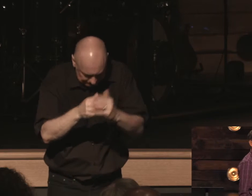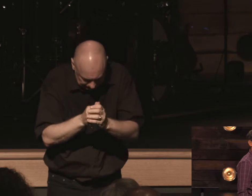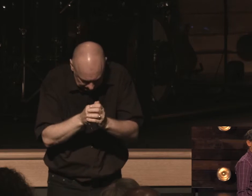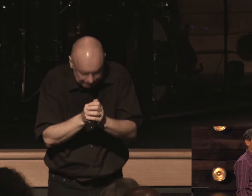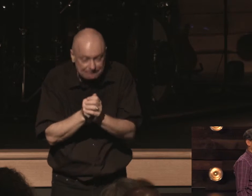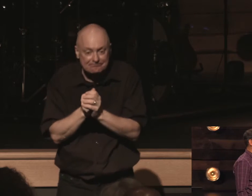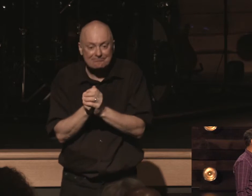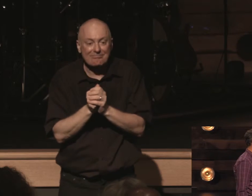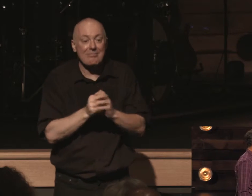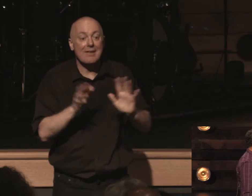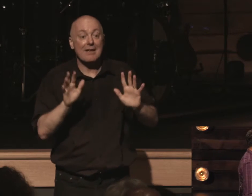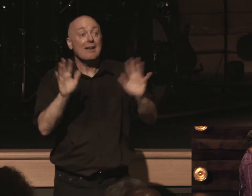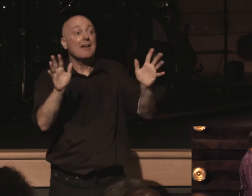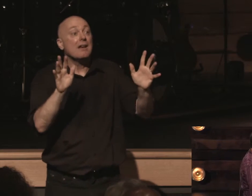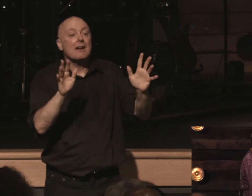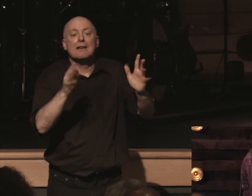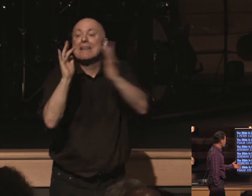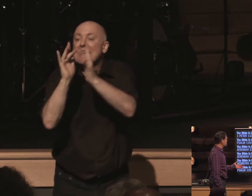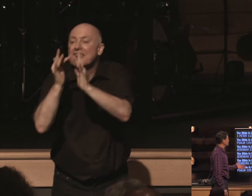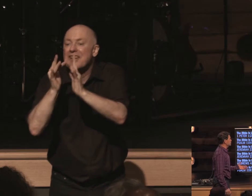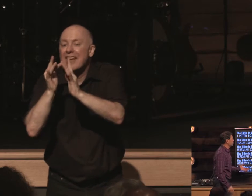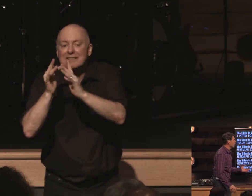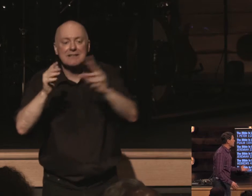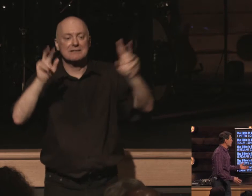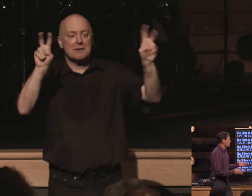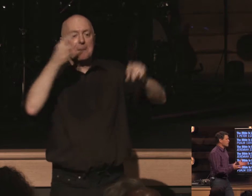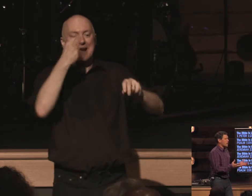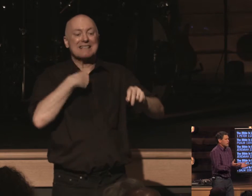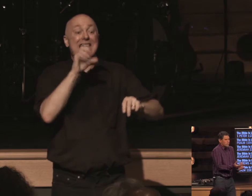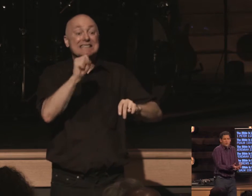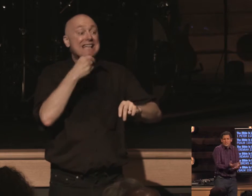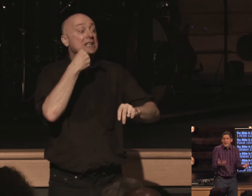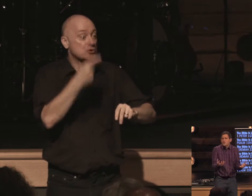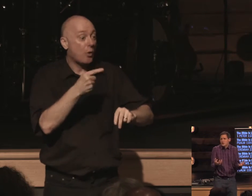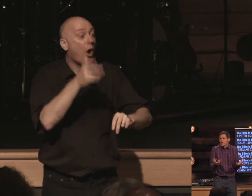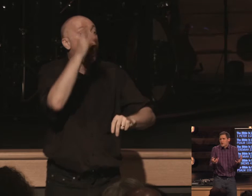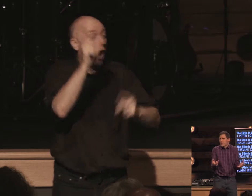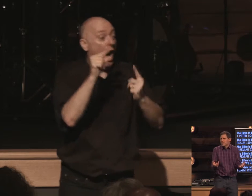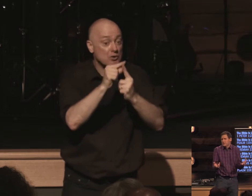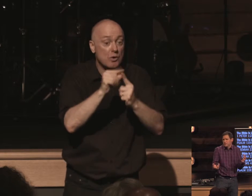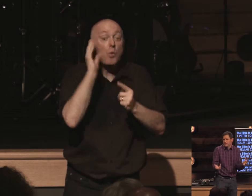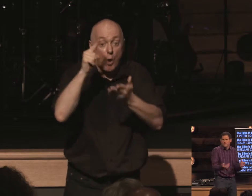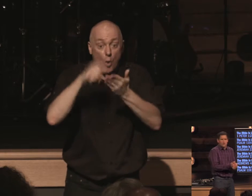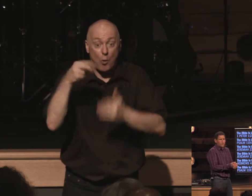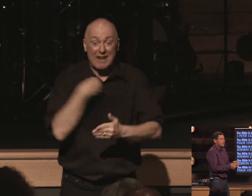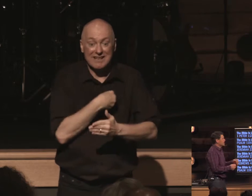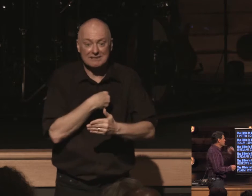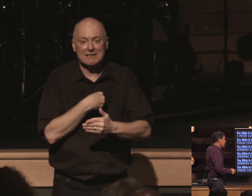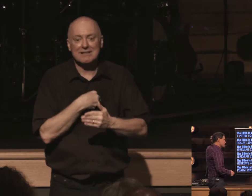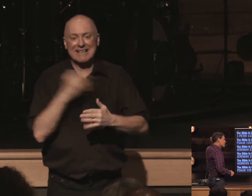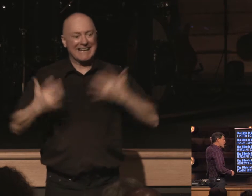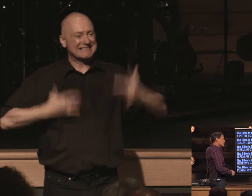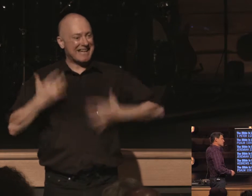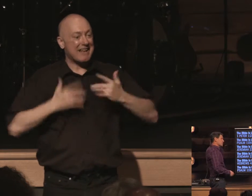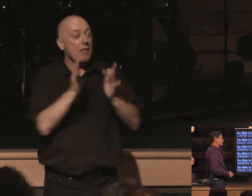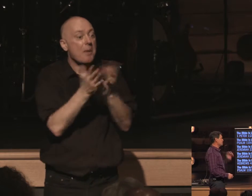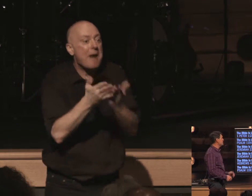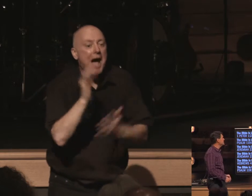because i said so resource page notice this chart of how god's word does correct us this is so exciting the bible is like a seed